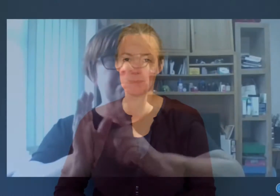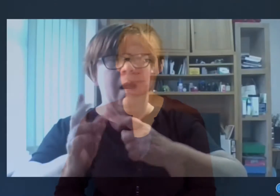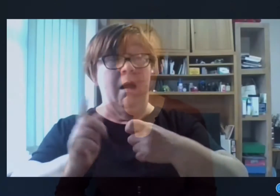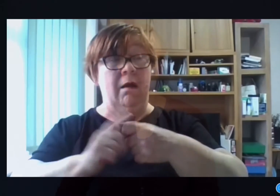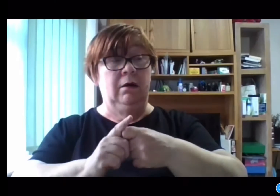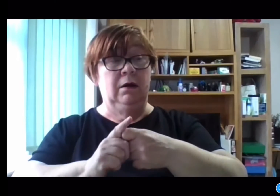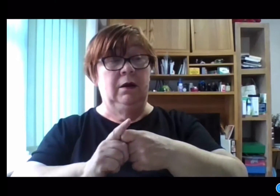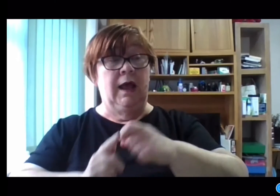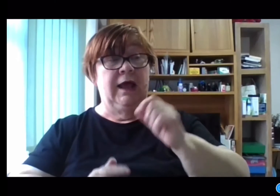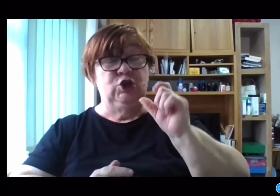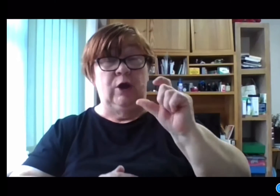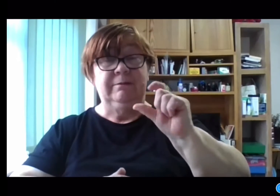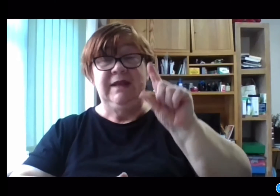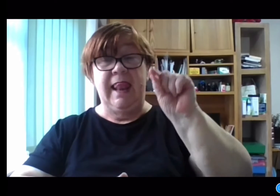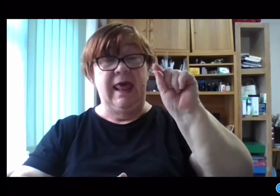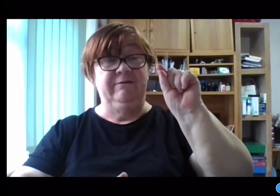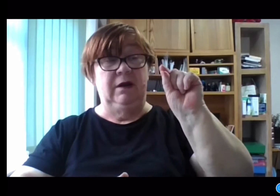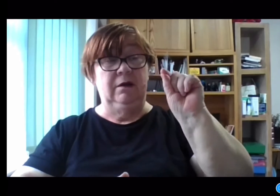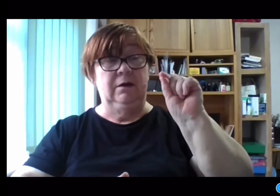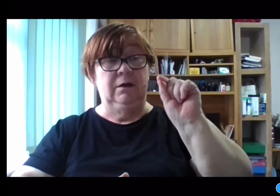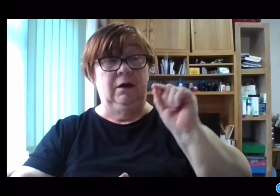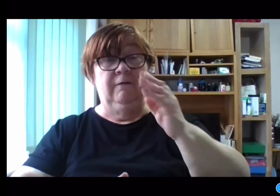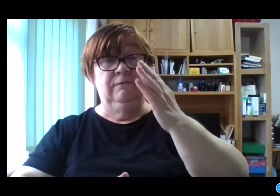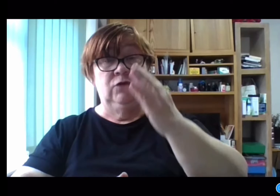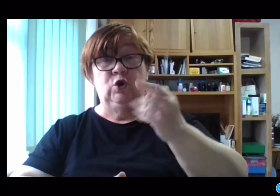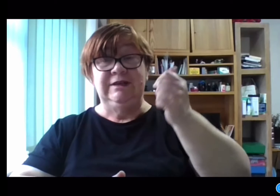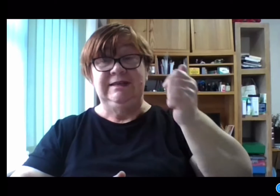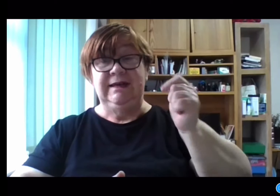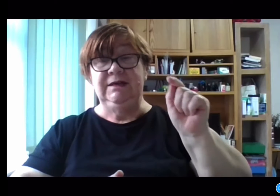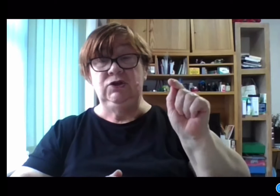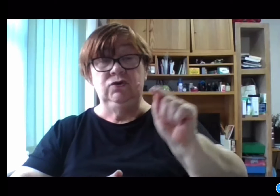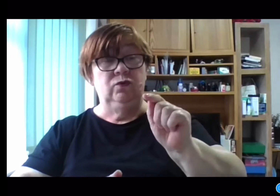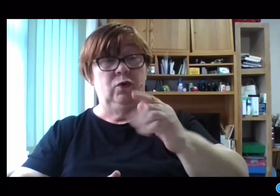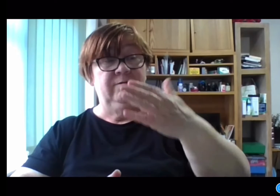So Mark, chapter 10, 46 to 52.